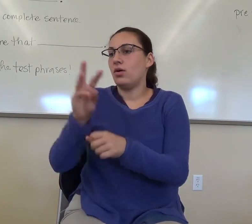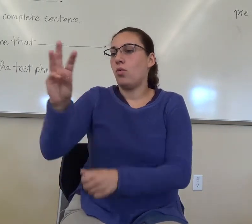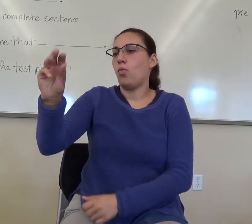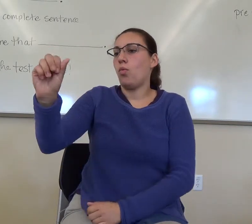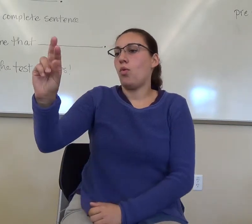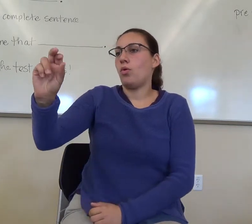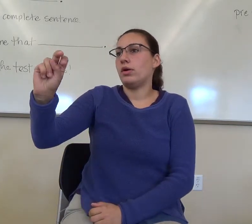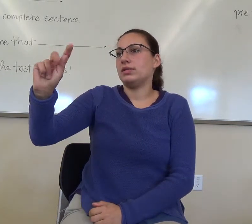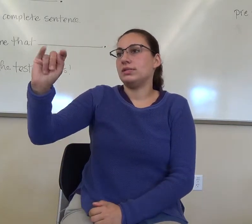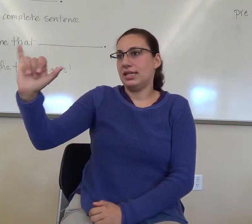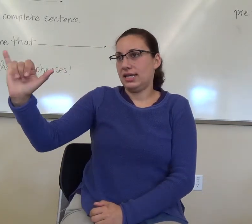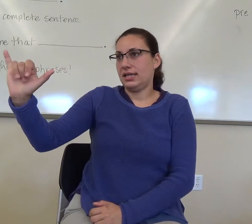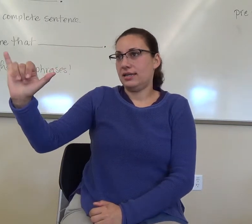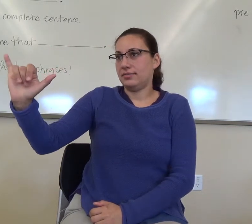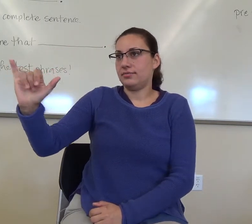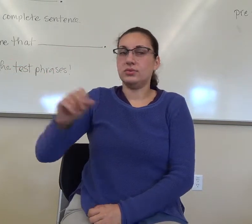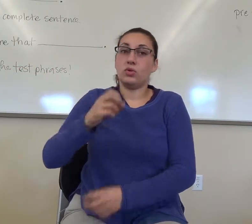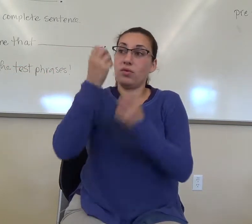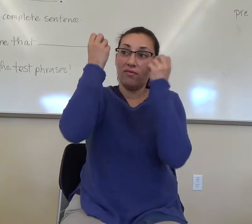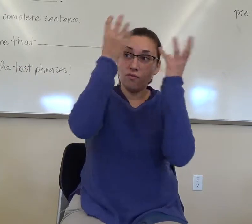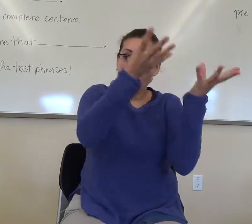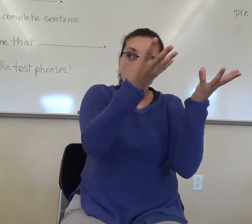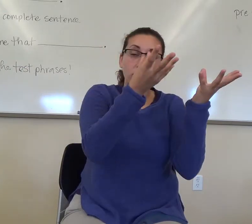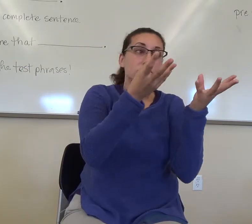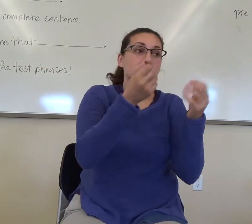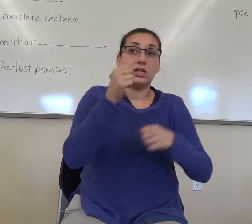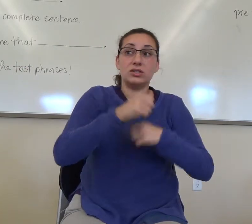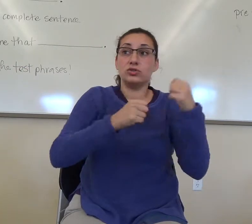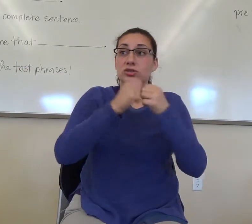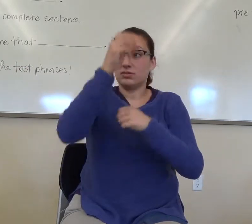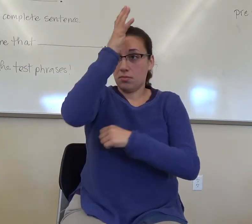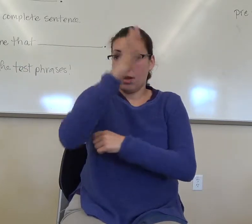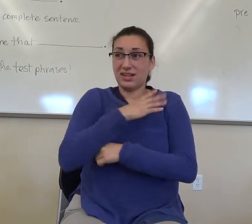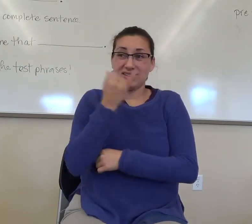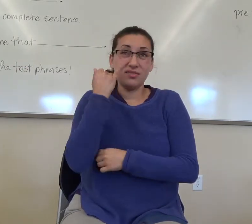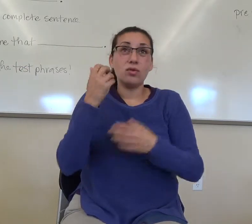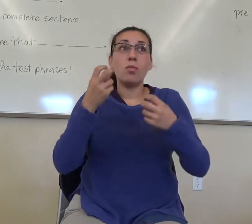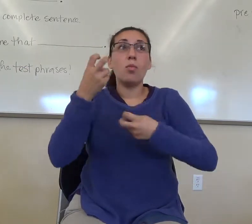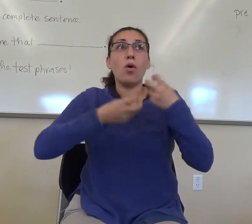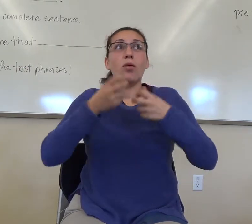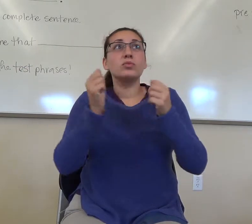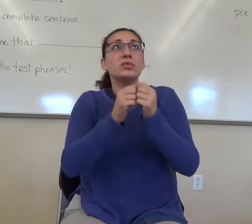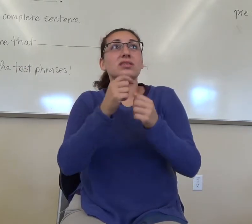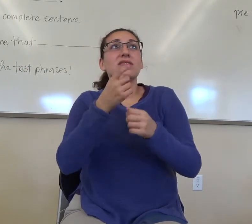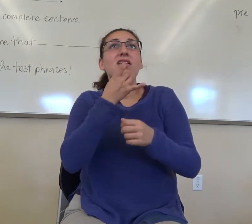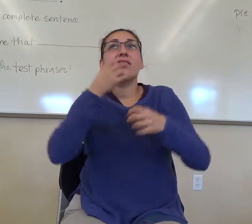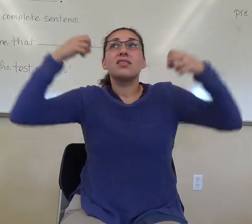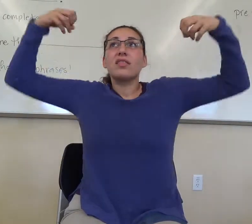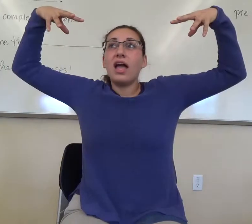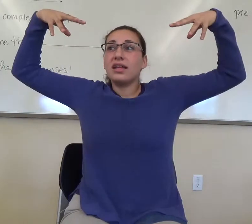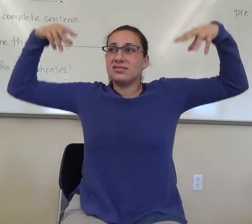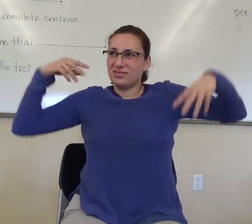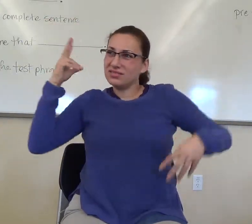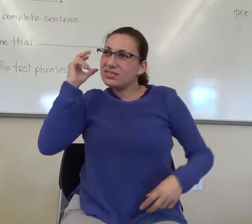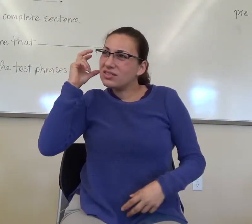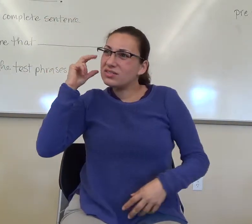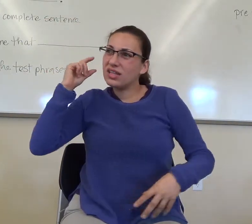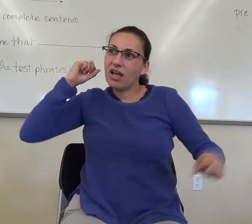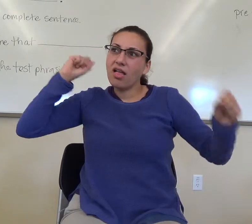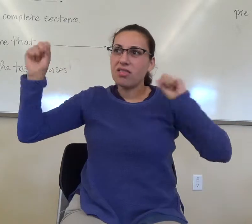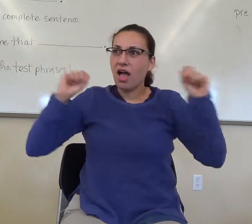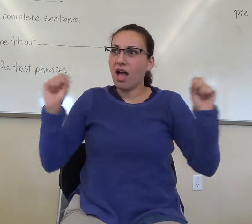the construction guys know. And it seems like it's getting louder. Is it getting louder?